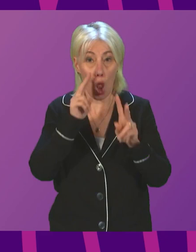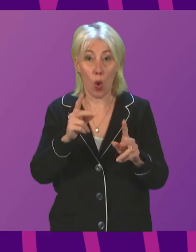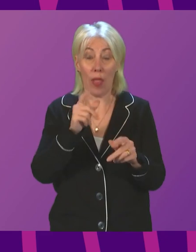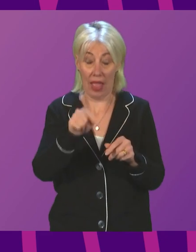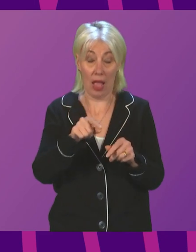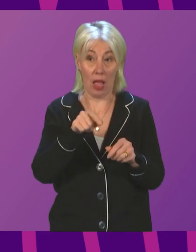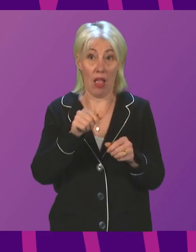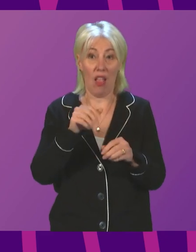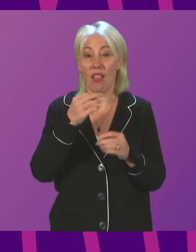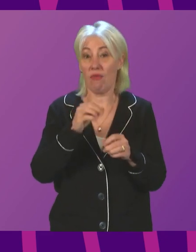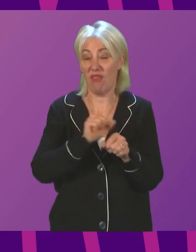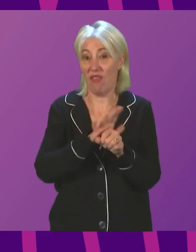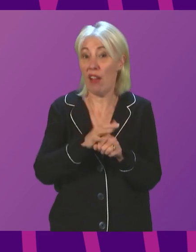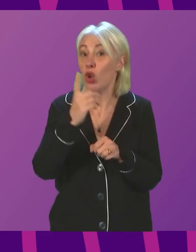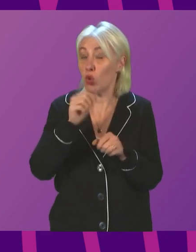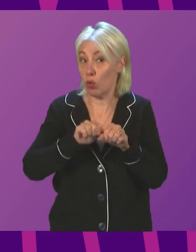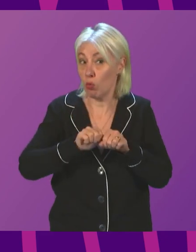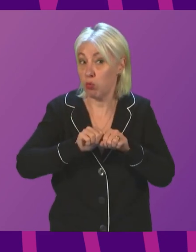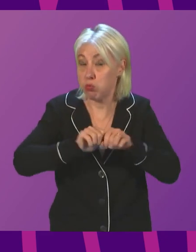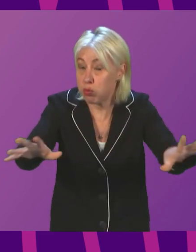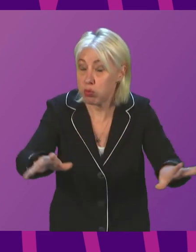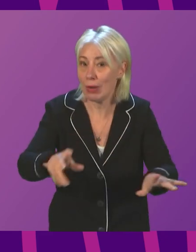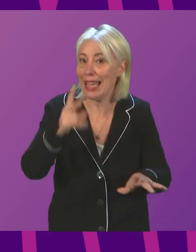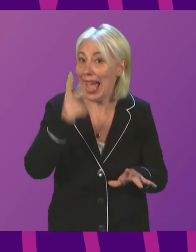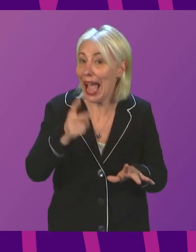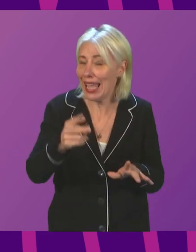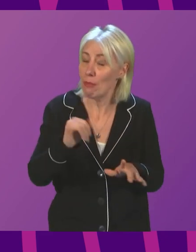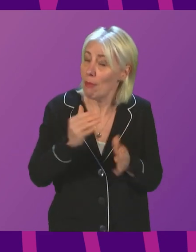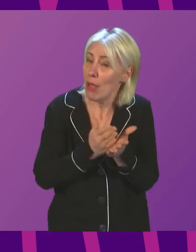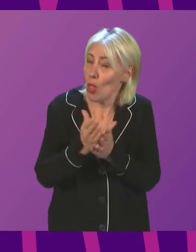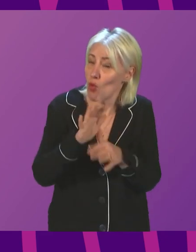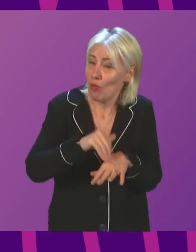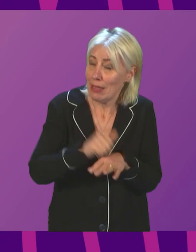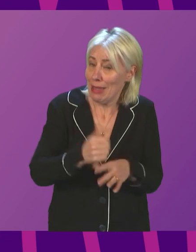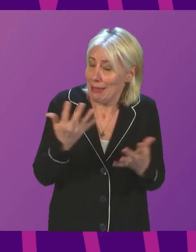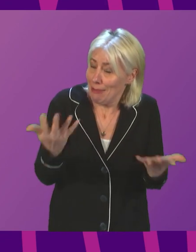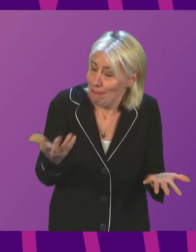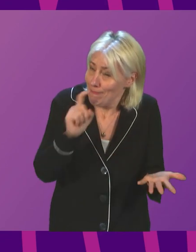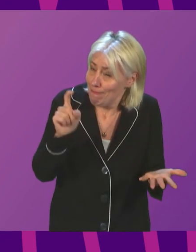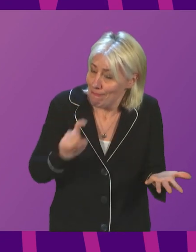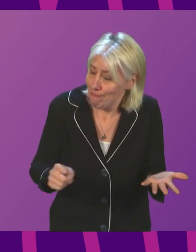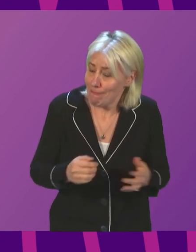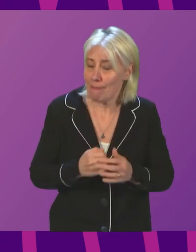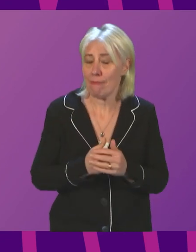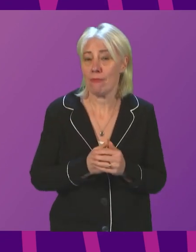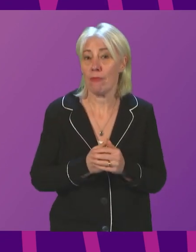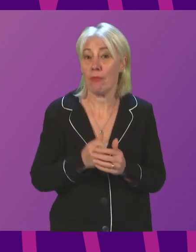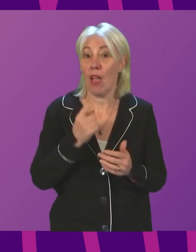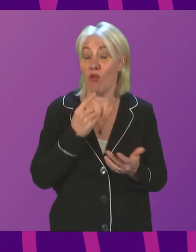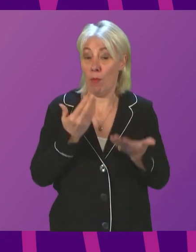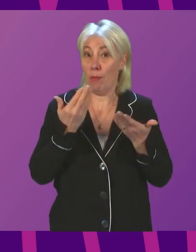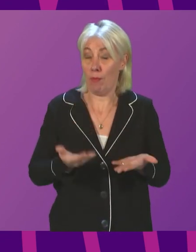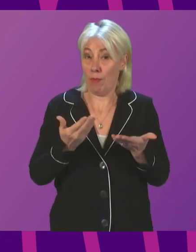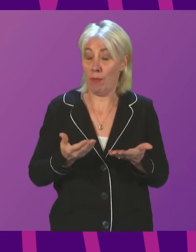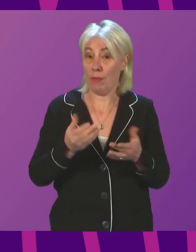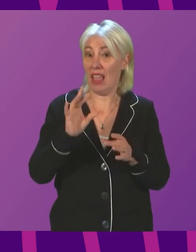quickly increase again during the coming weeks, perhaps over the Christmas period. Starting from the current high level